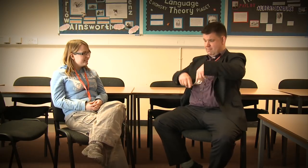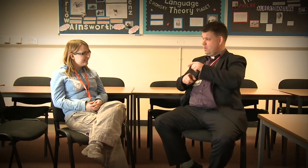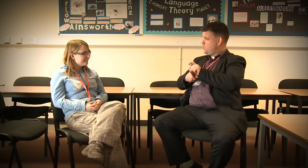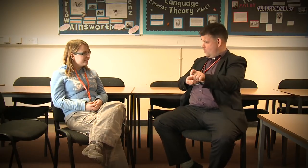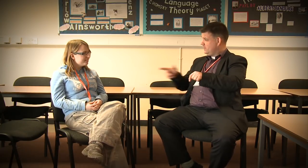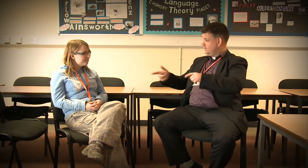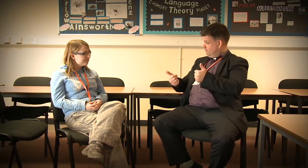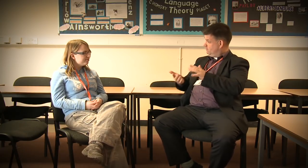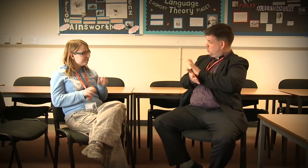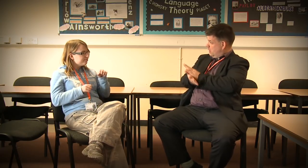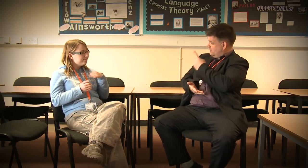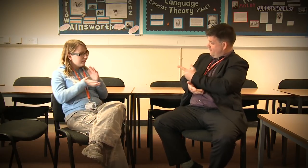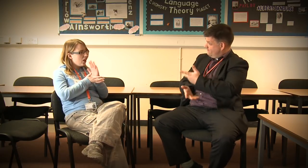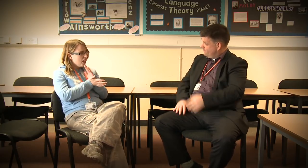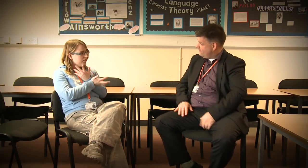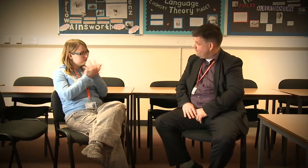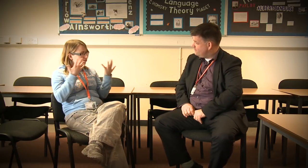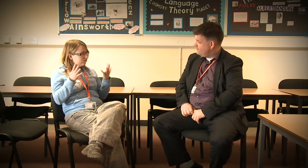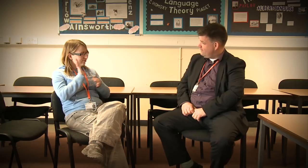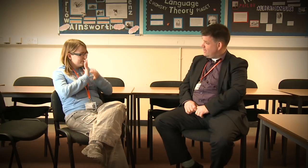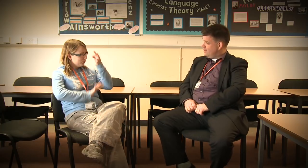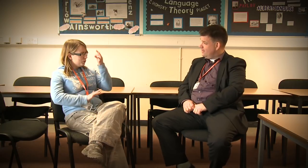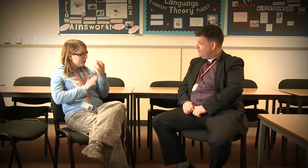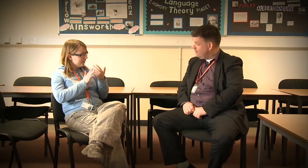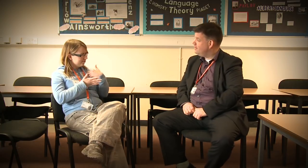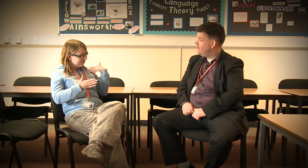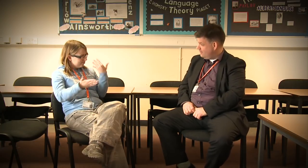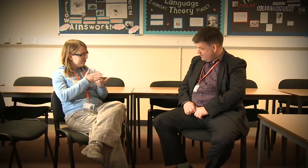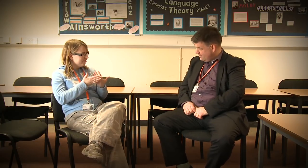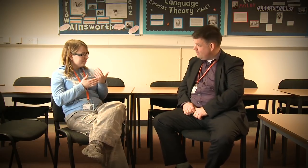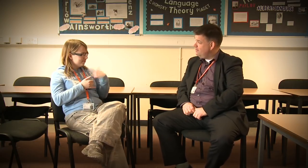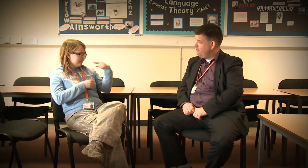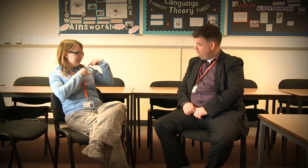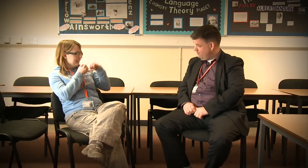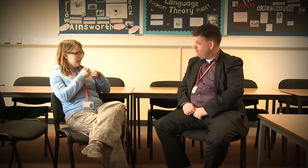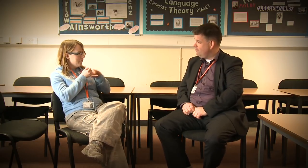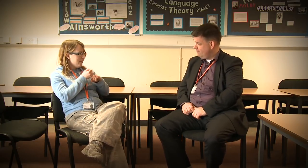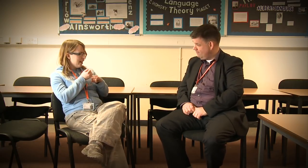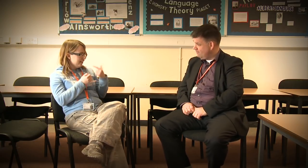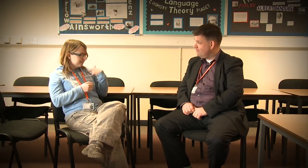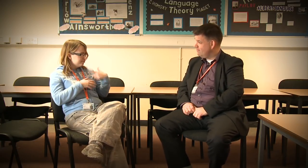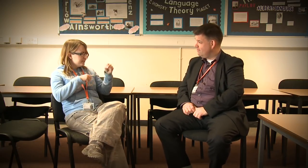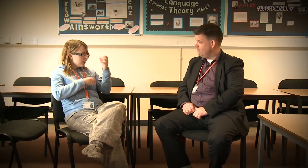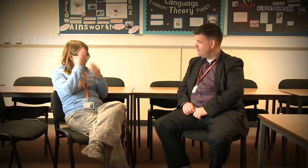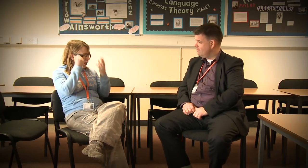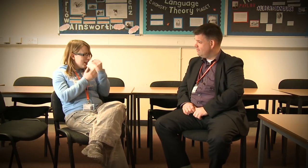Are you enjoying your course here? Oh yes. I've learned and improved so many skills since we started last September. There's brickwork,